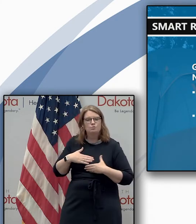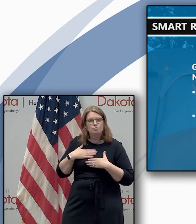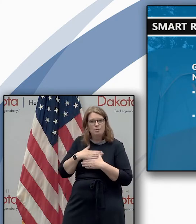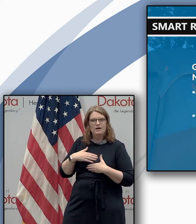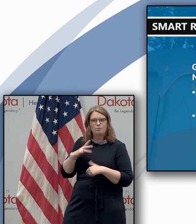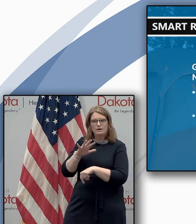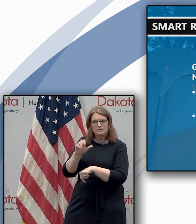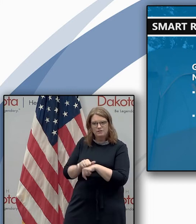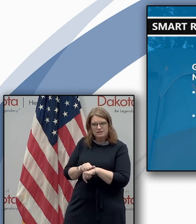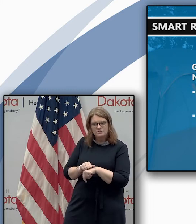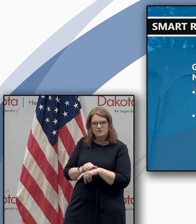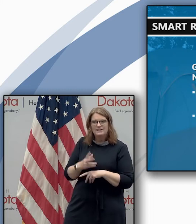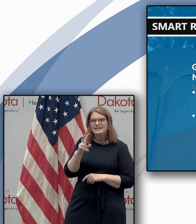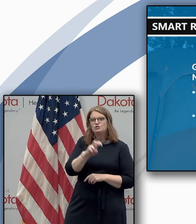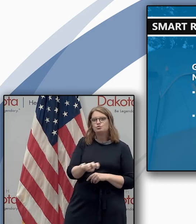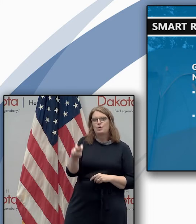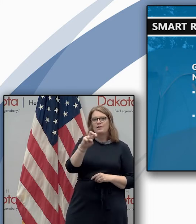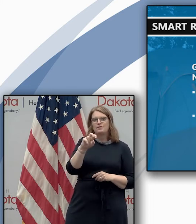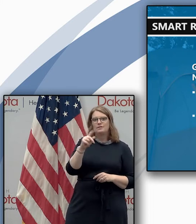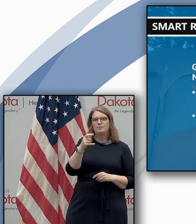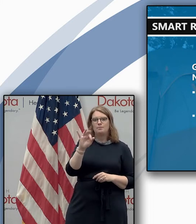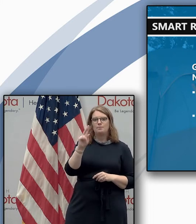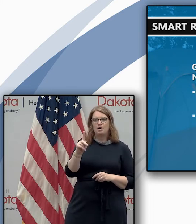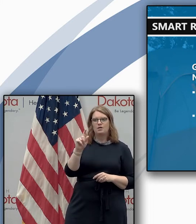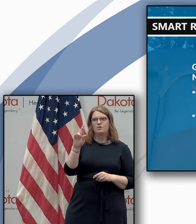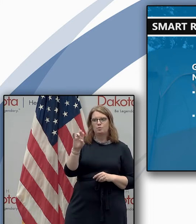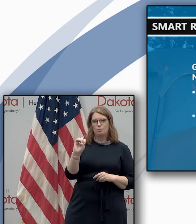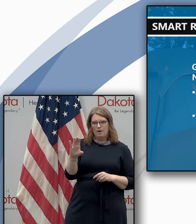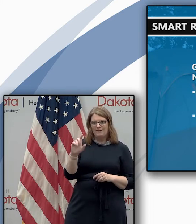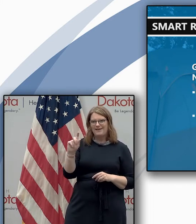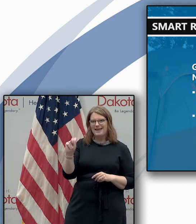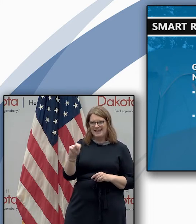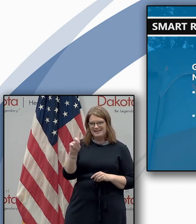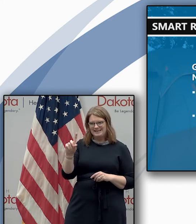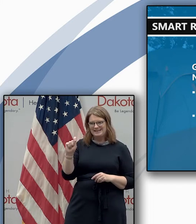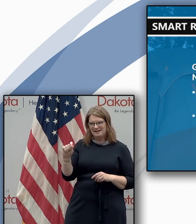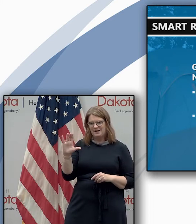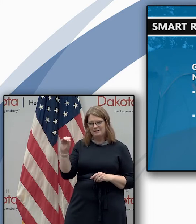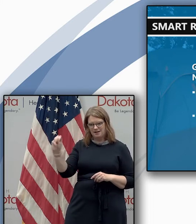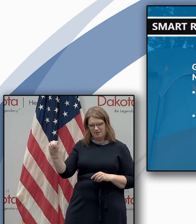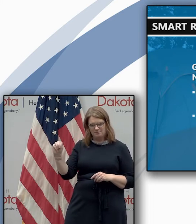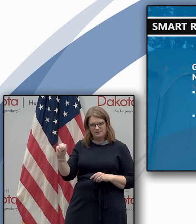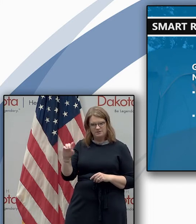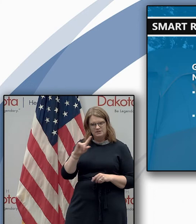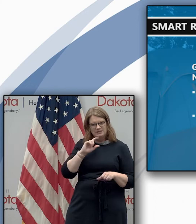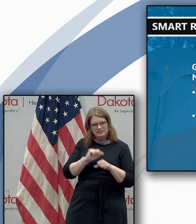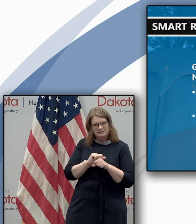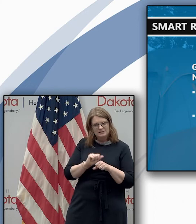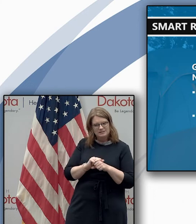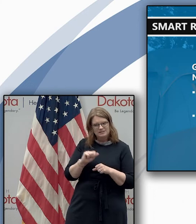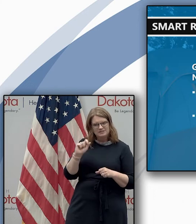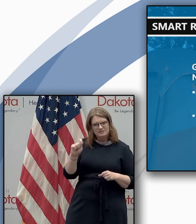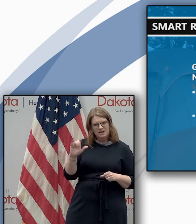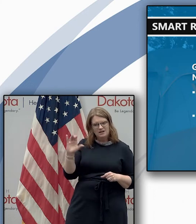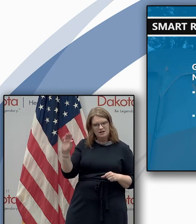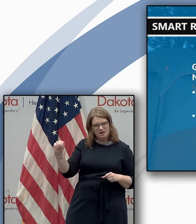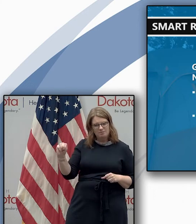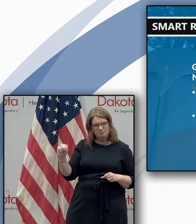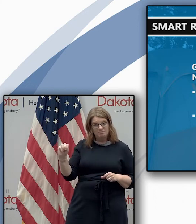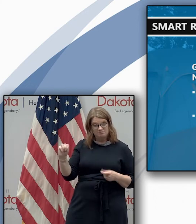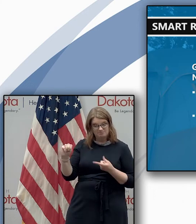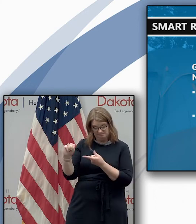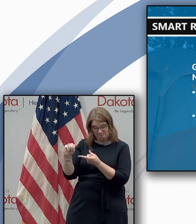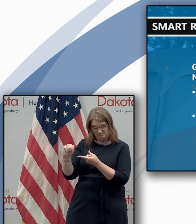which is travel dot park rec and d dot com that is definitely dot com check that before this meeting not dot gov